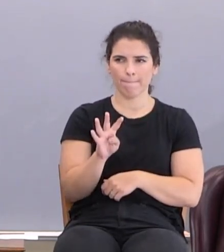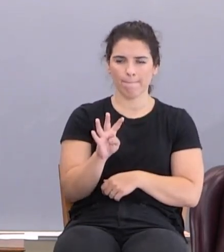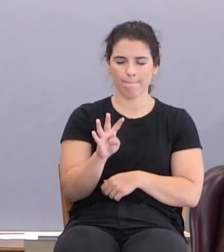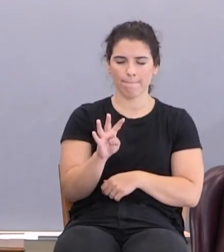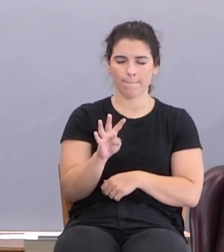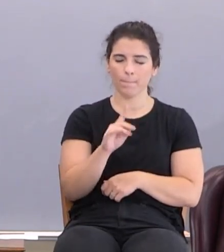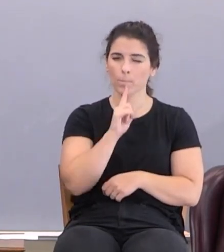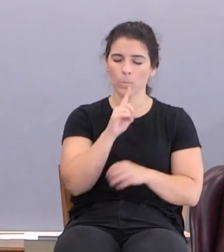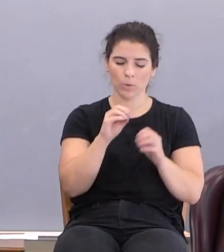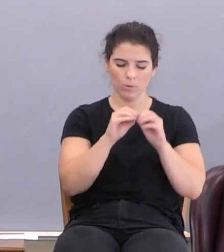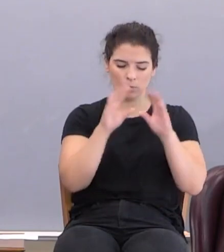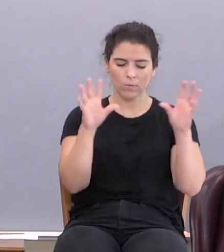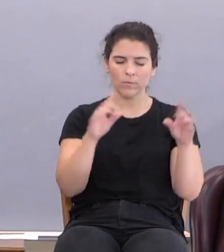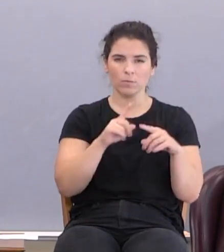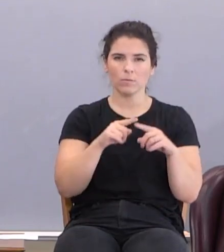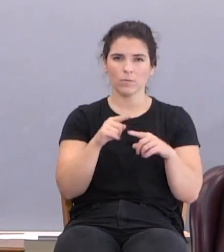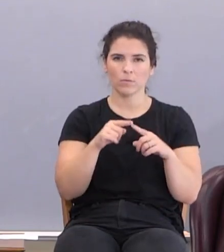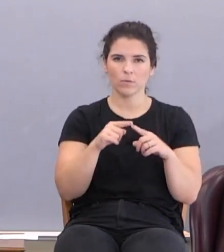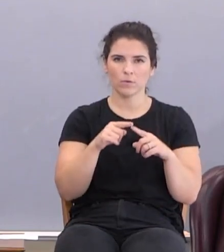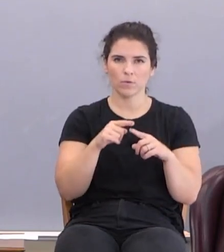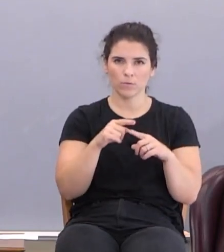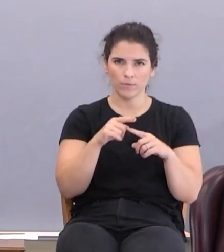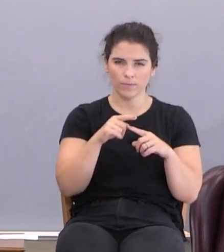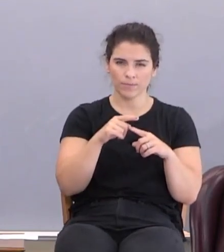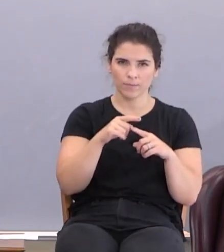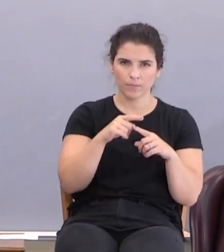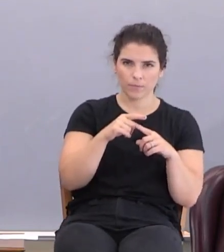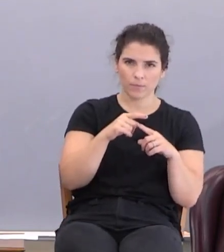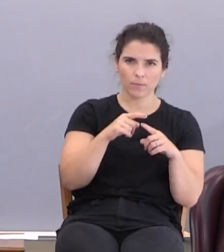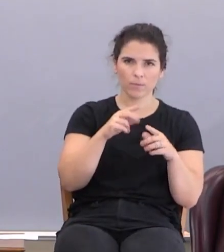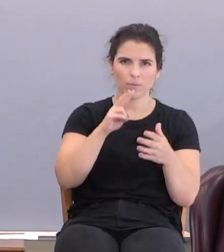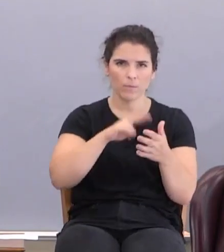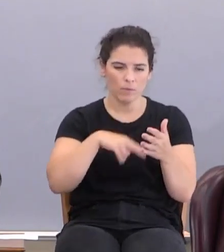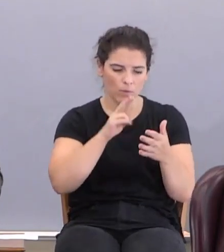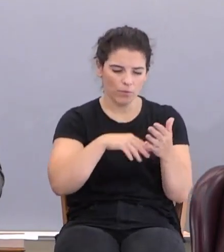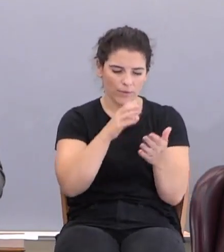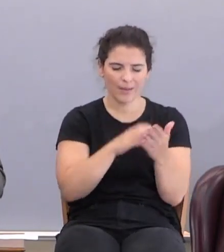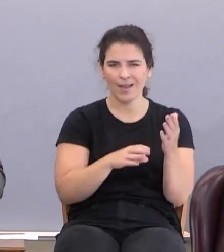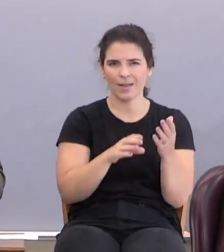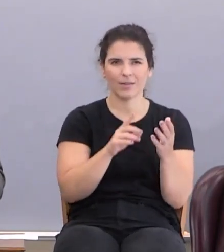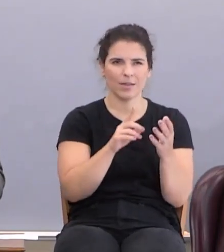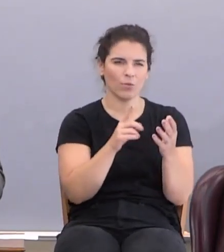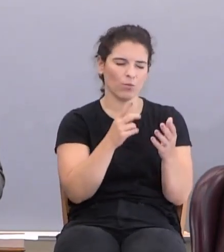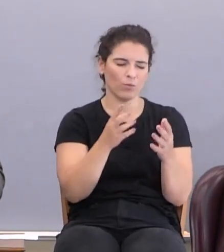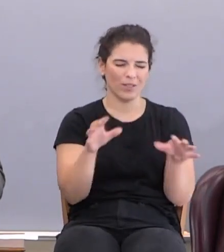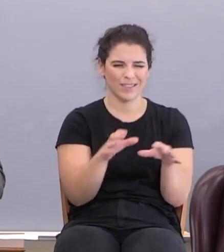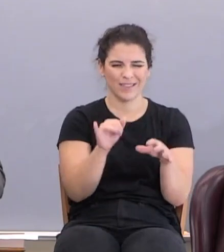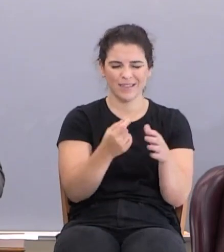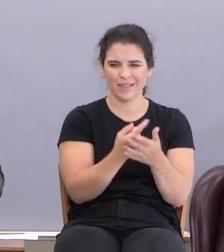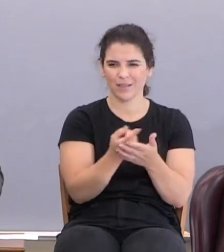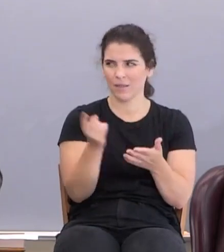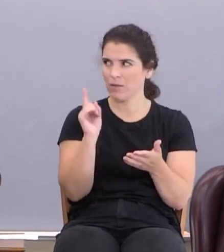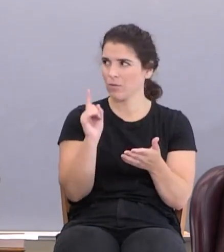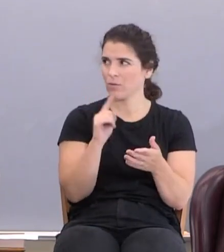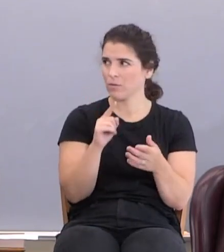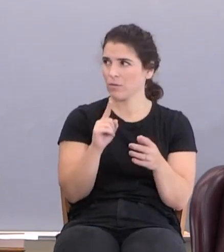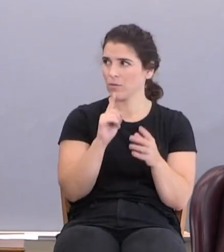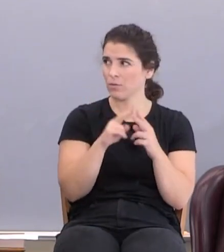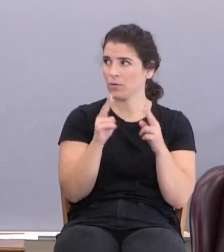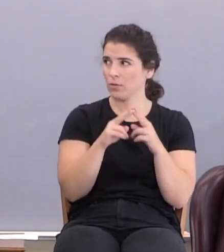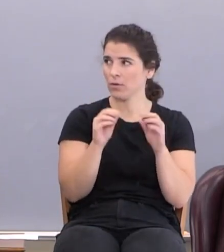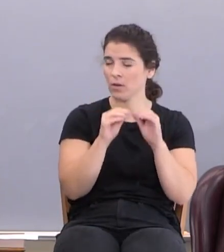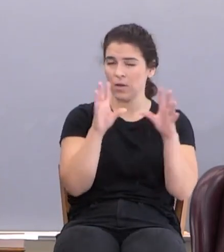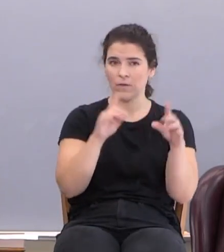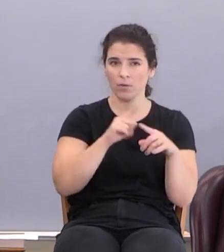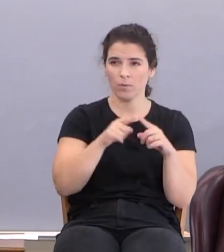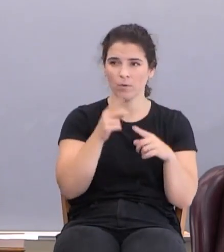It's real obvious when you read the text. We did this last week. I'm not going to just spend all the time doing that. We did this last week. It's pretty obvious when